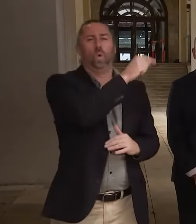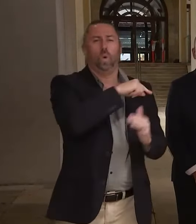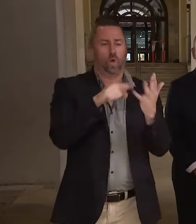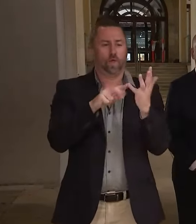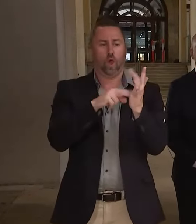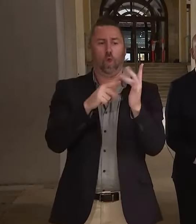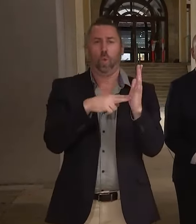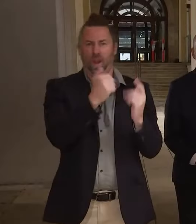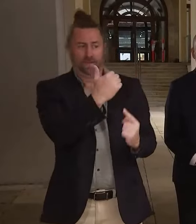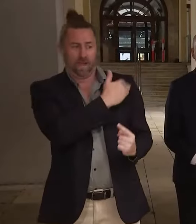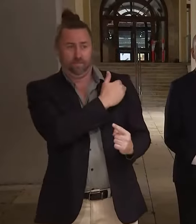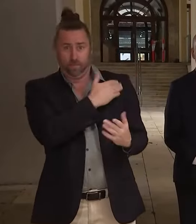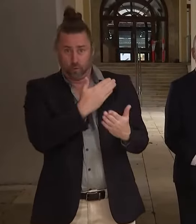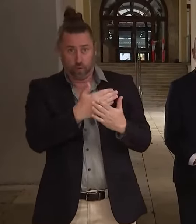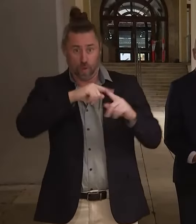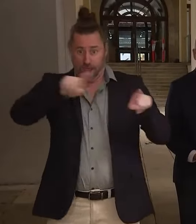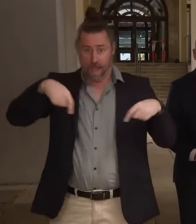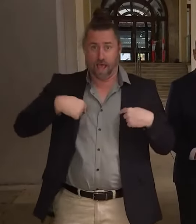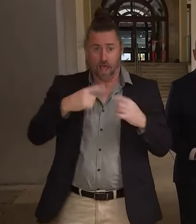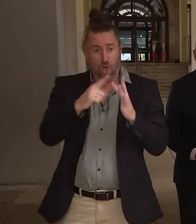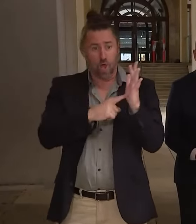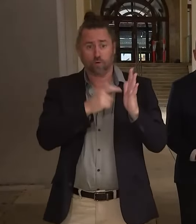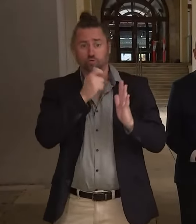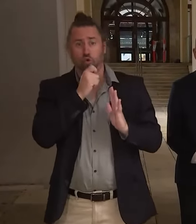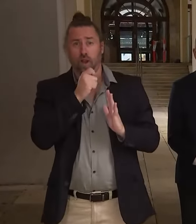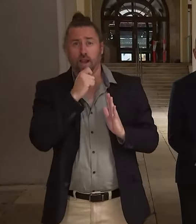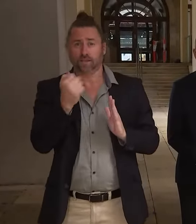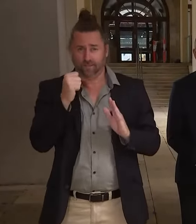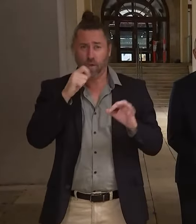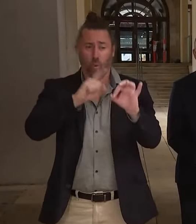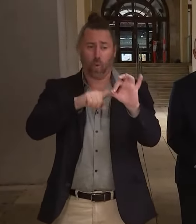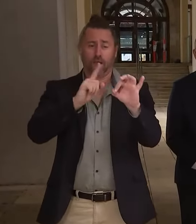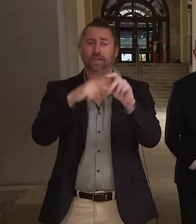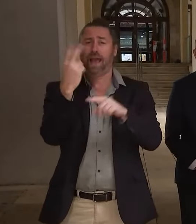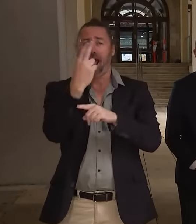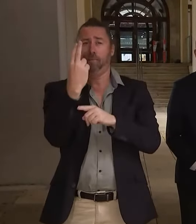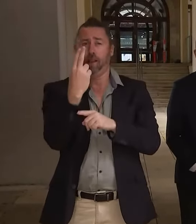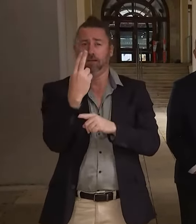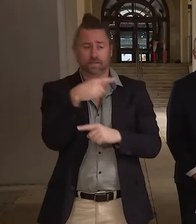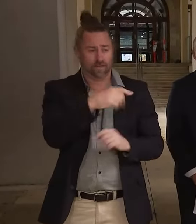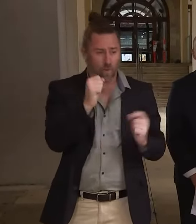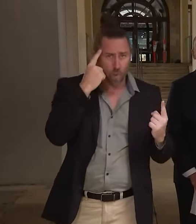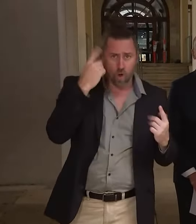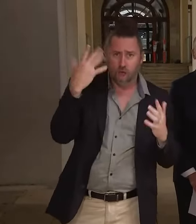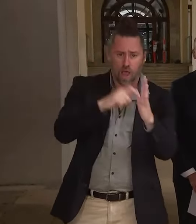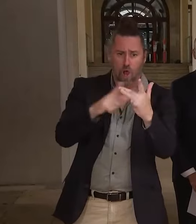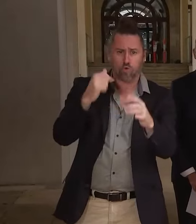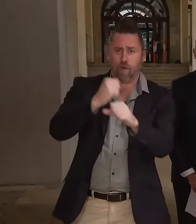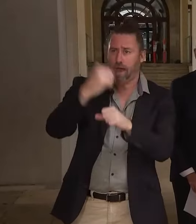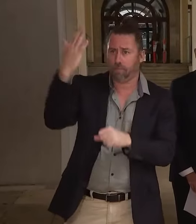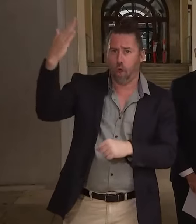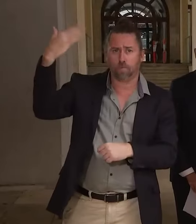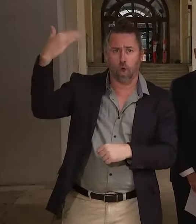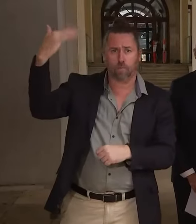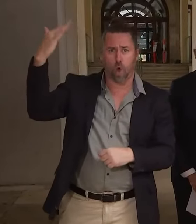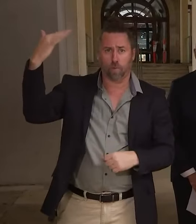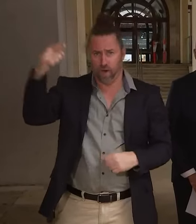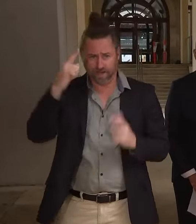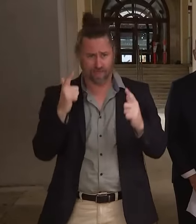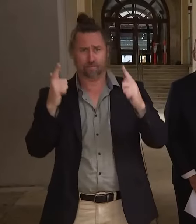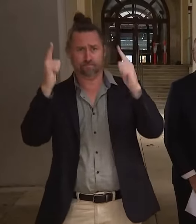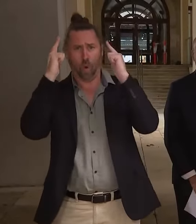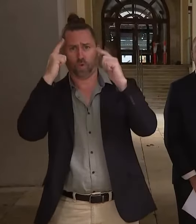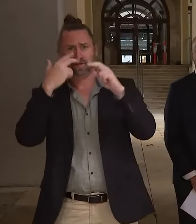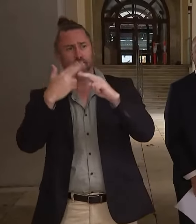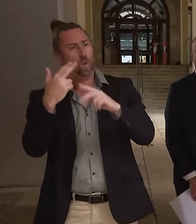at the moment. There are concerns within the annual service that he's gone missing. They would like him to come back to work and show face. That's what they're